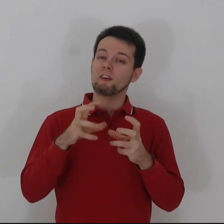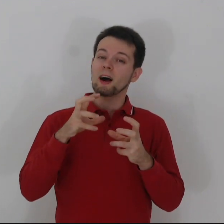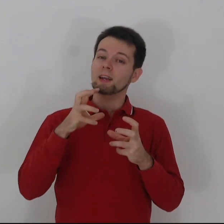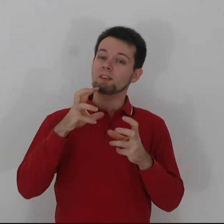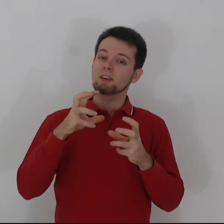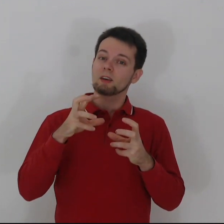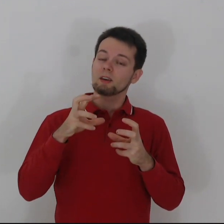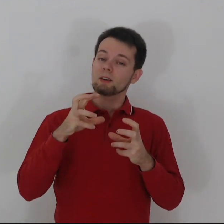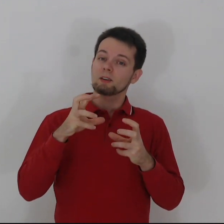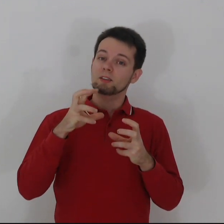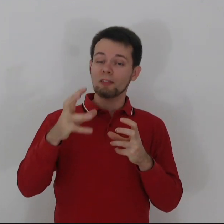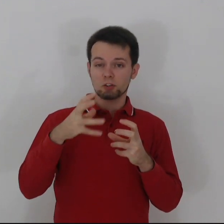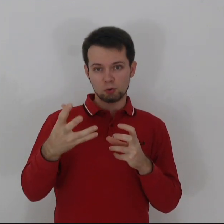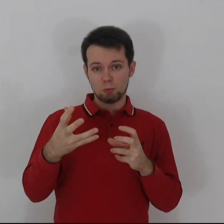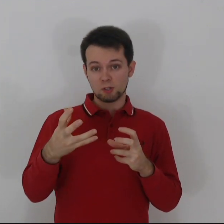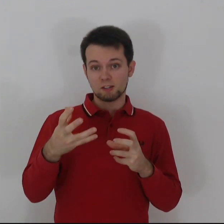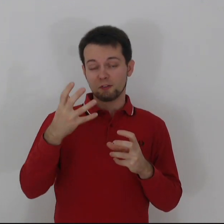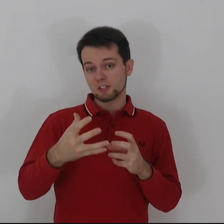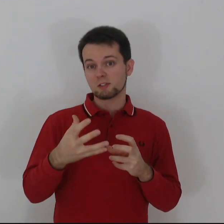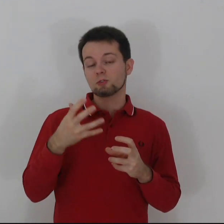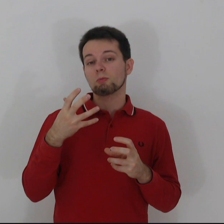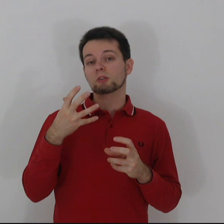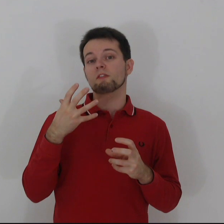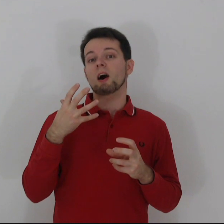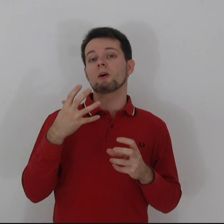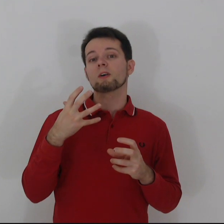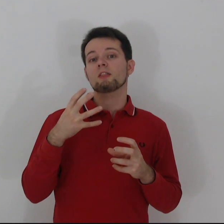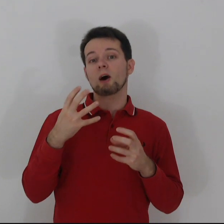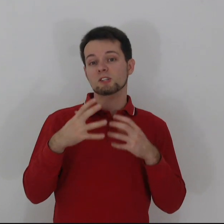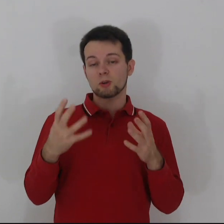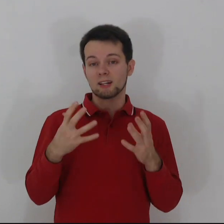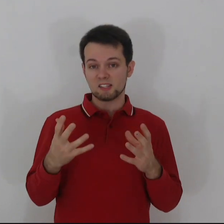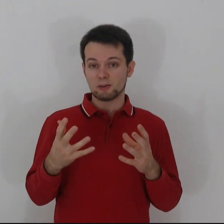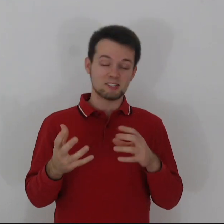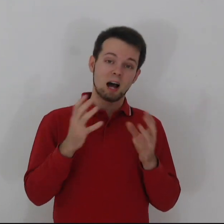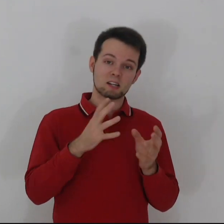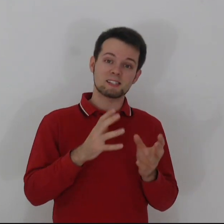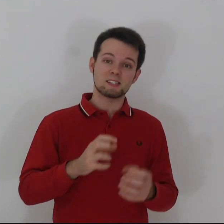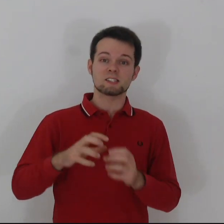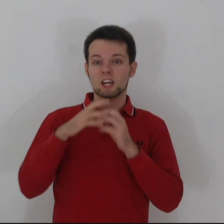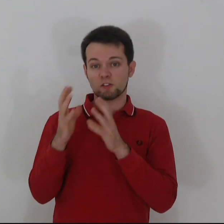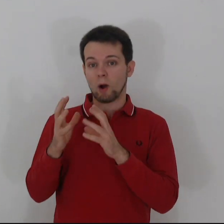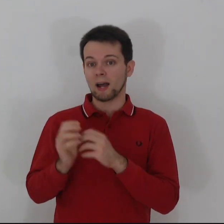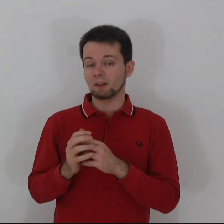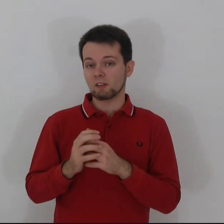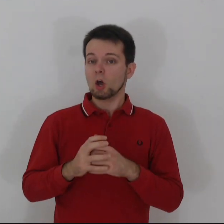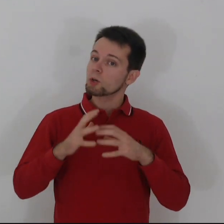find the other two books, the first two books of our Thousand Trails series, Dark Cities and Edge of the Wilds, which